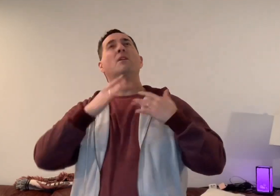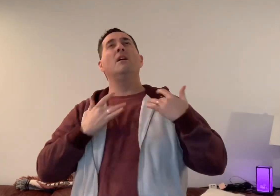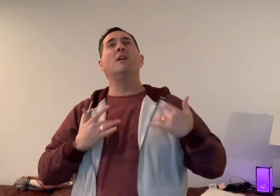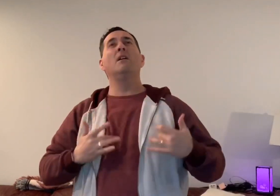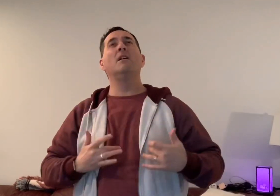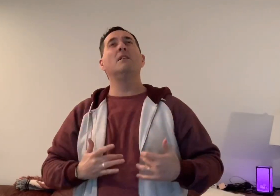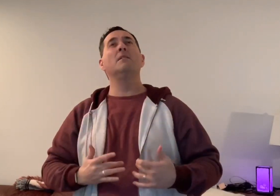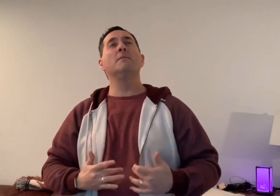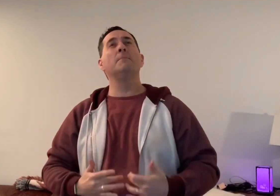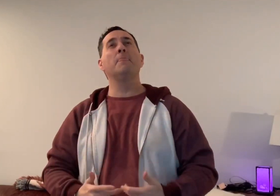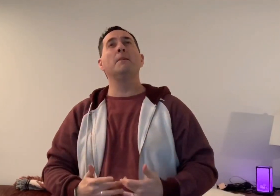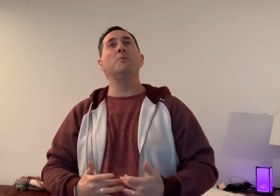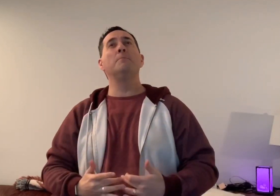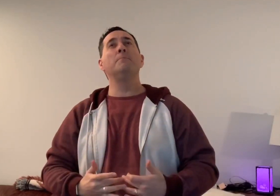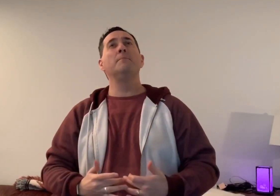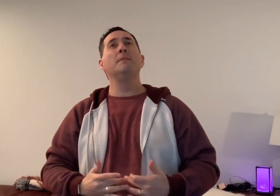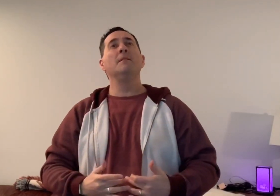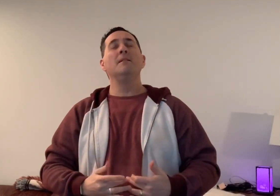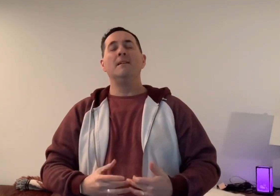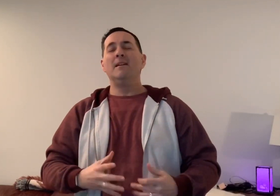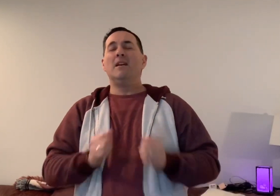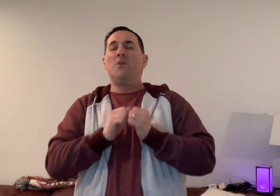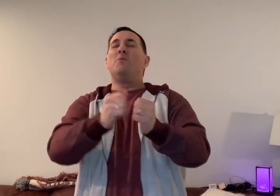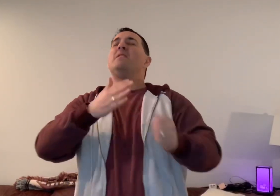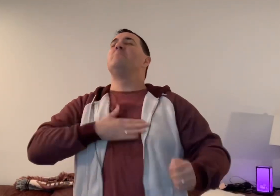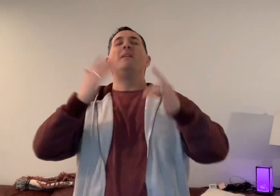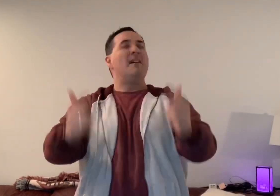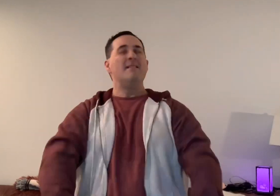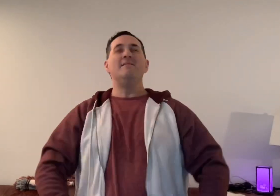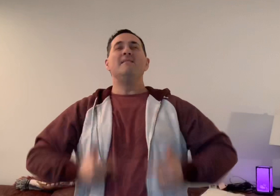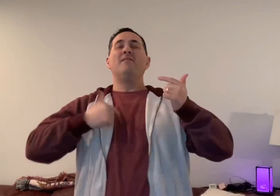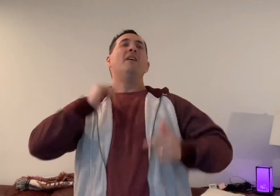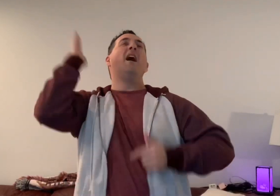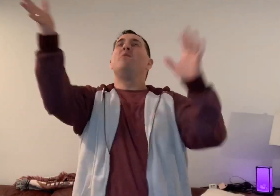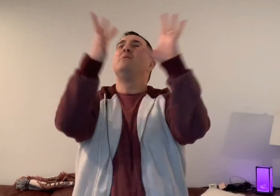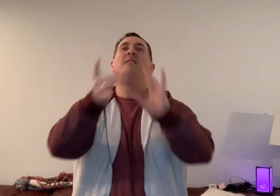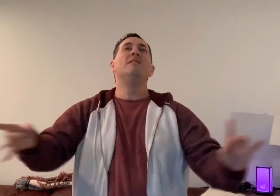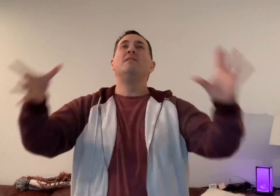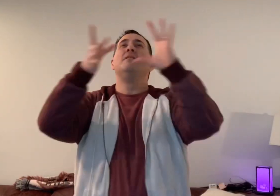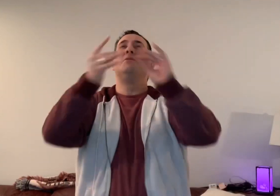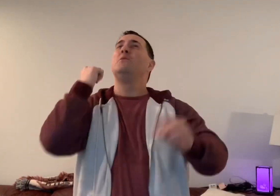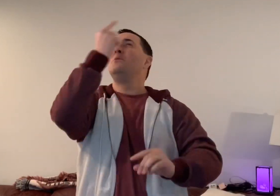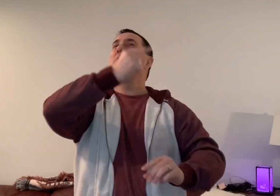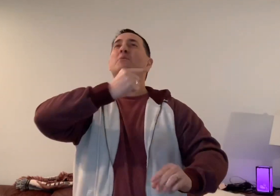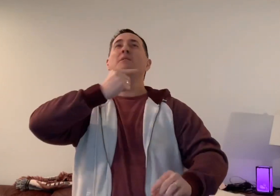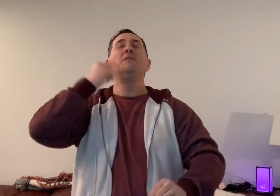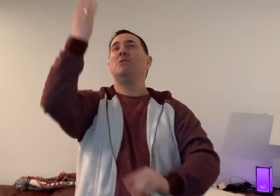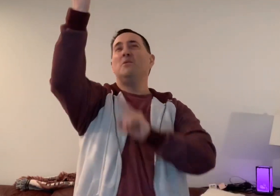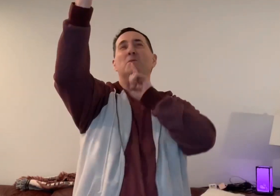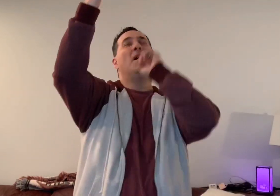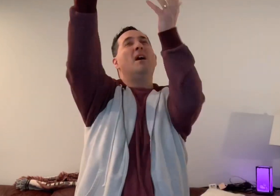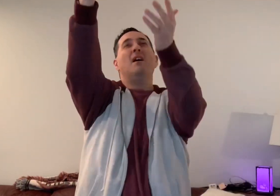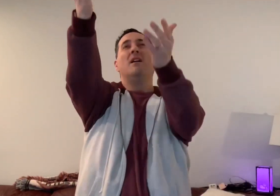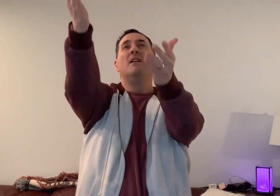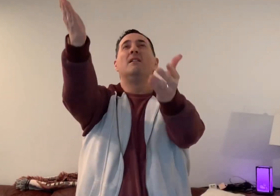heart And with my life I'll tell of who you are